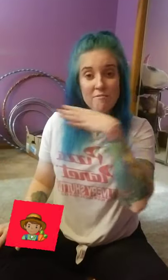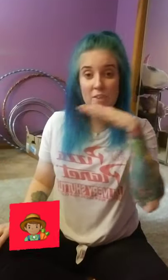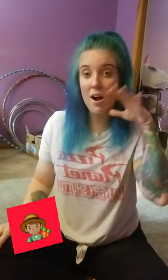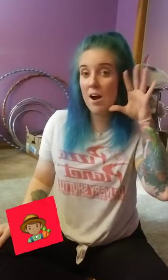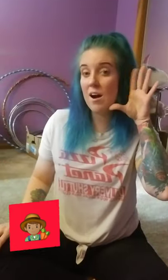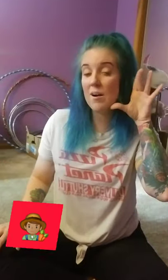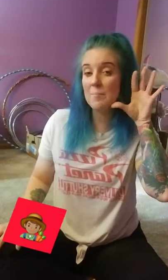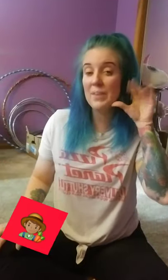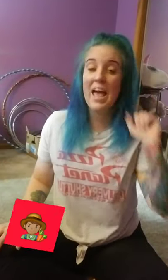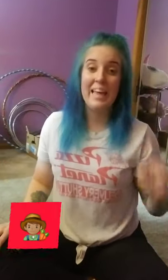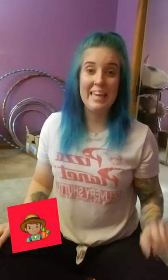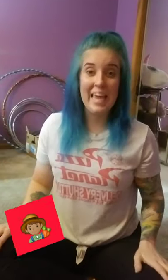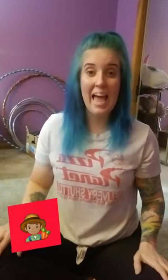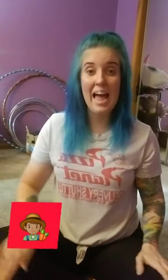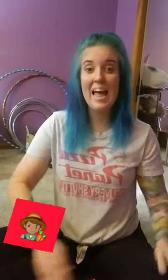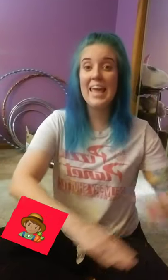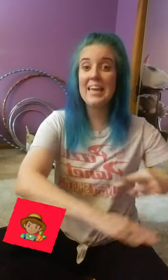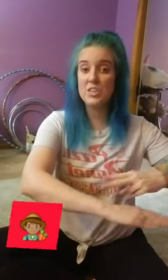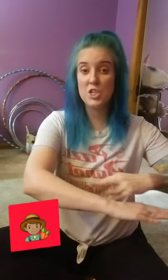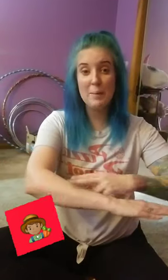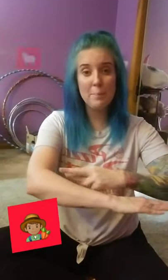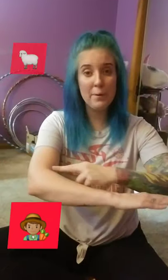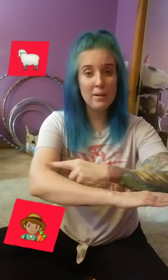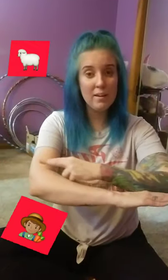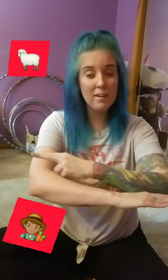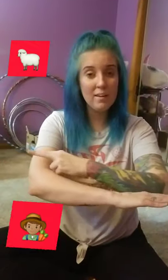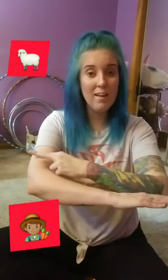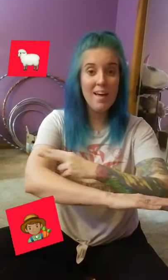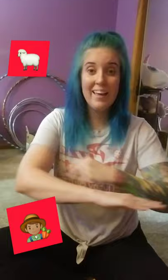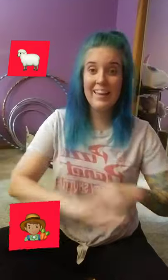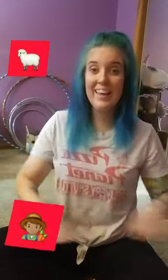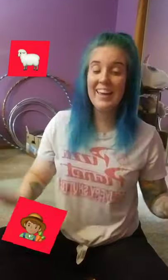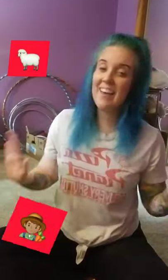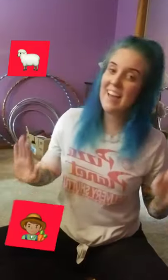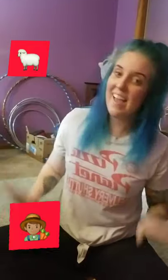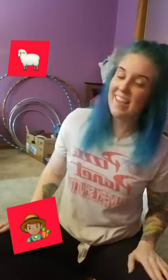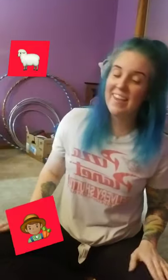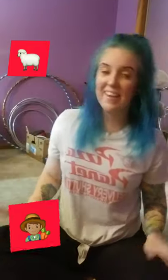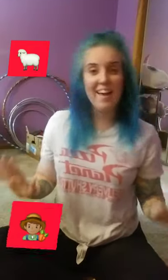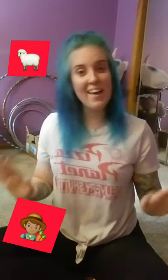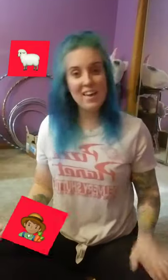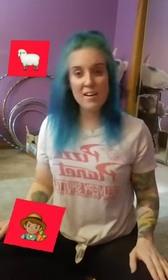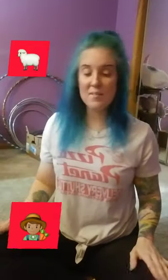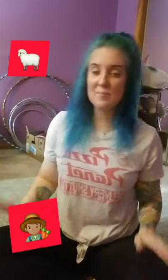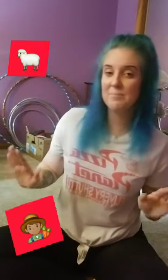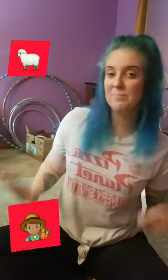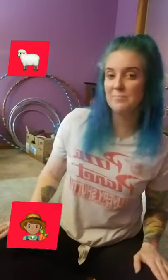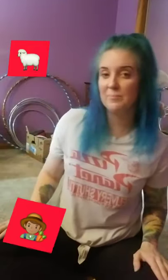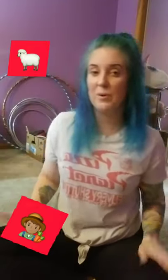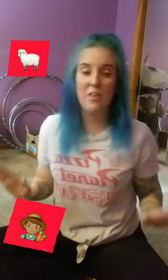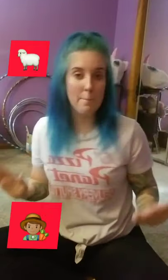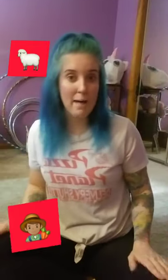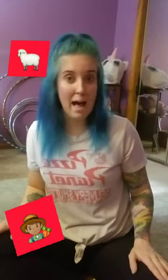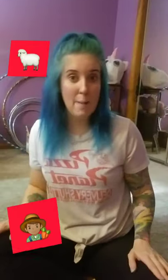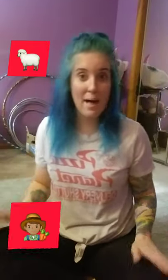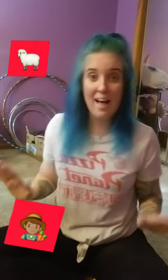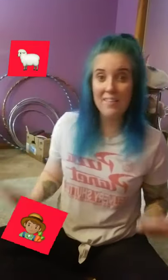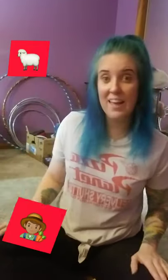farm, he had a sheep. E-I-E-I-O. With a baa baa there